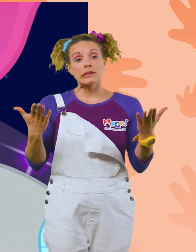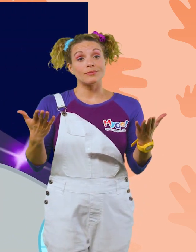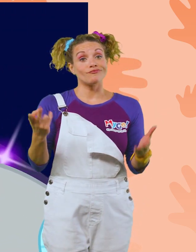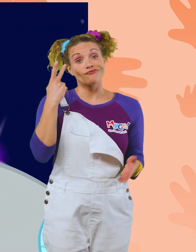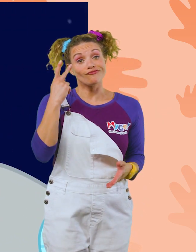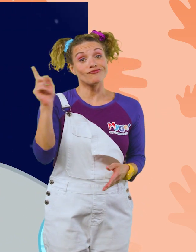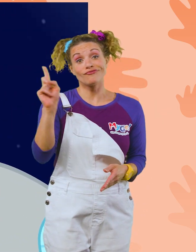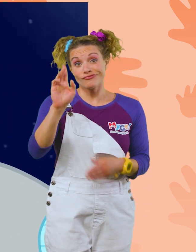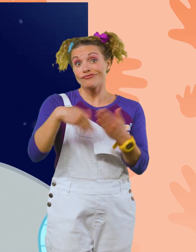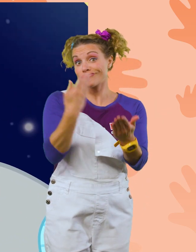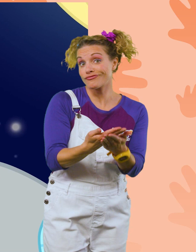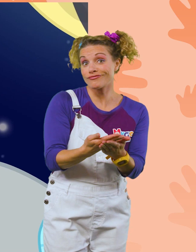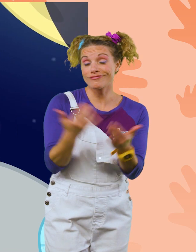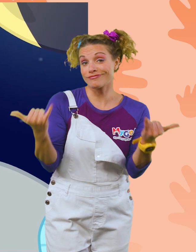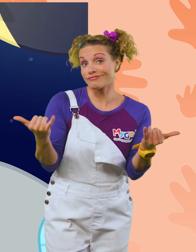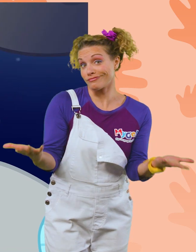let's see where we end up now.